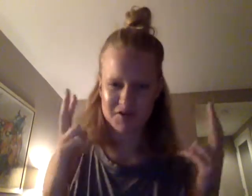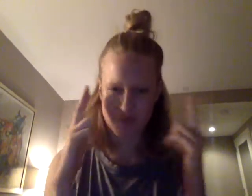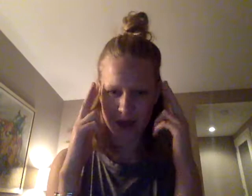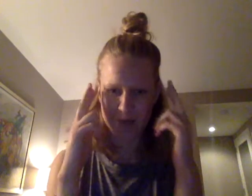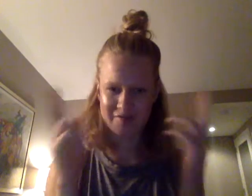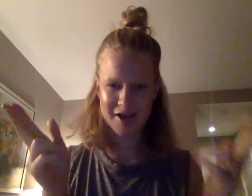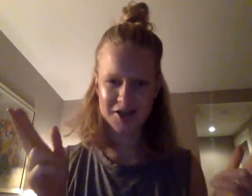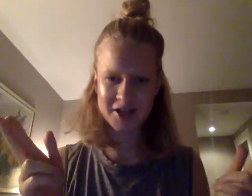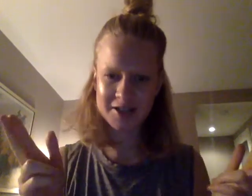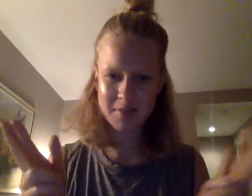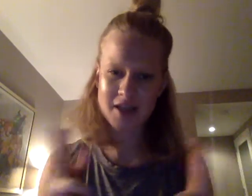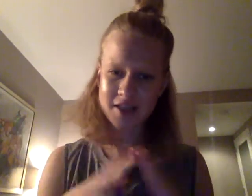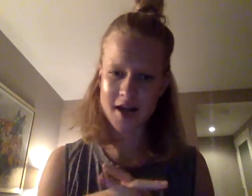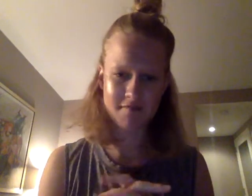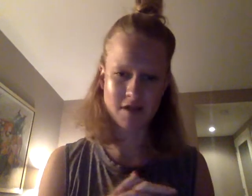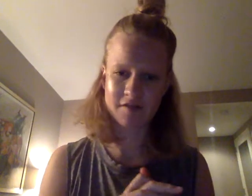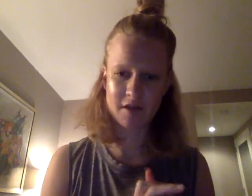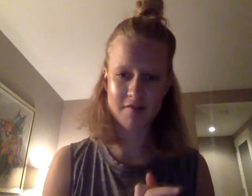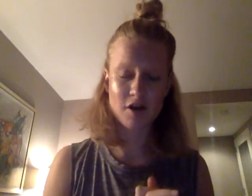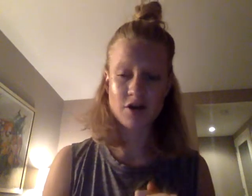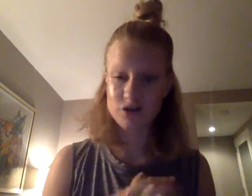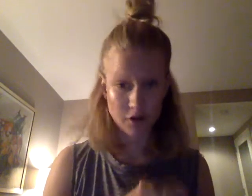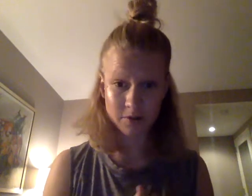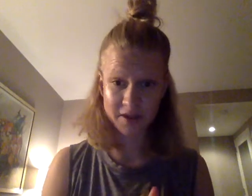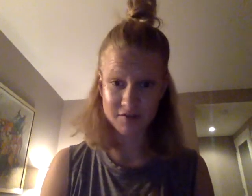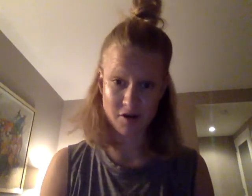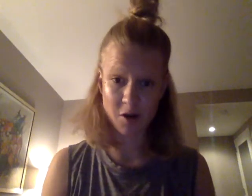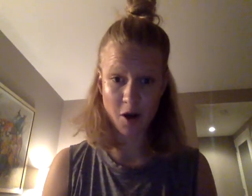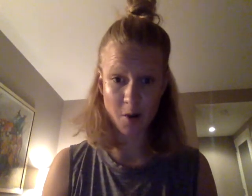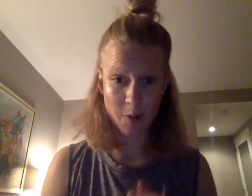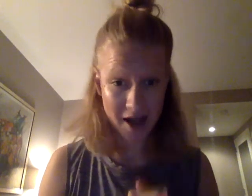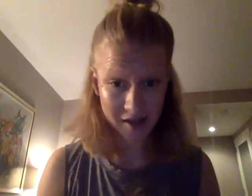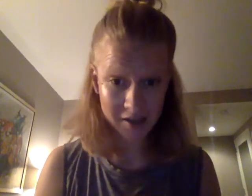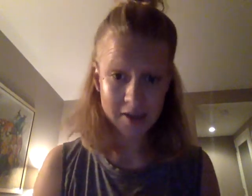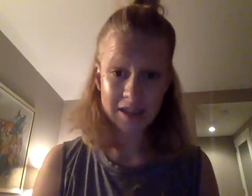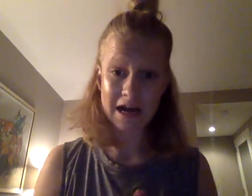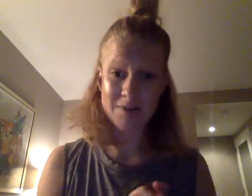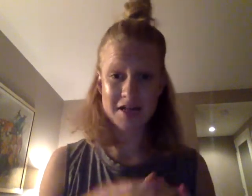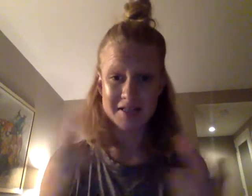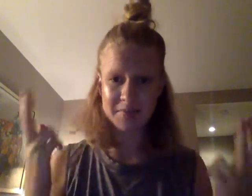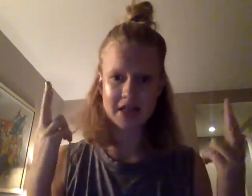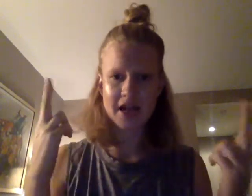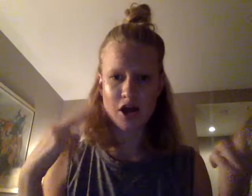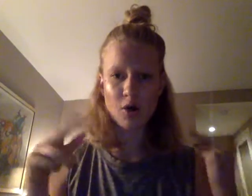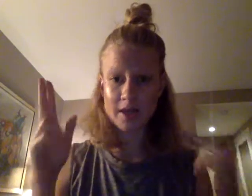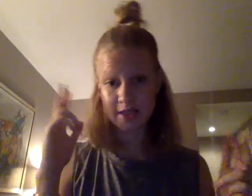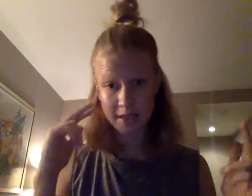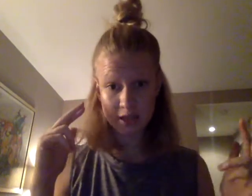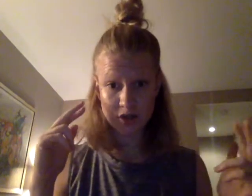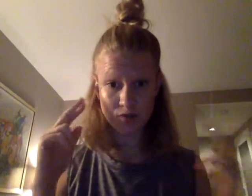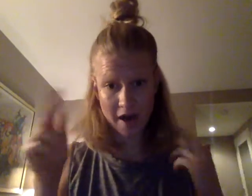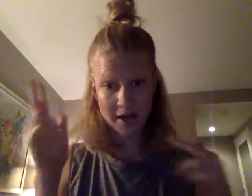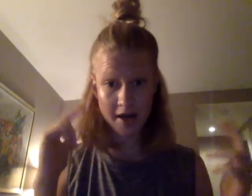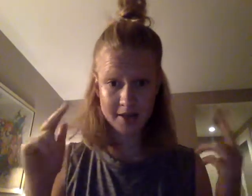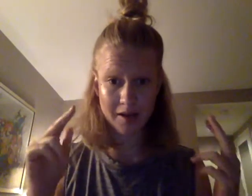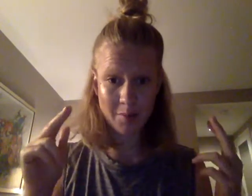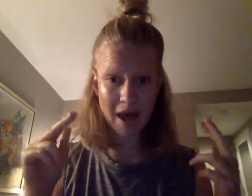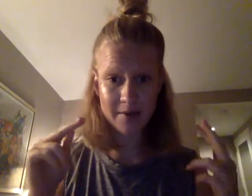from my perfectionist mindset. I've definitely have struggled with this for a while. And it's something that I always need to recognize and combat in